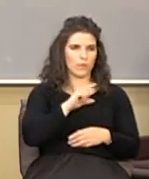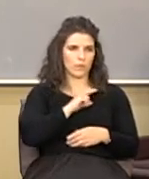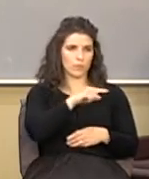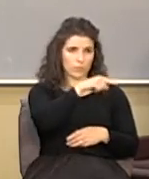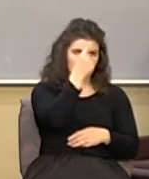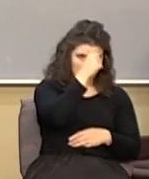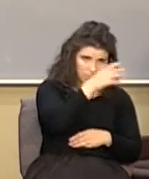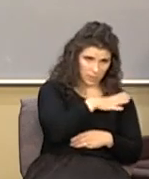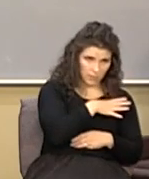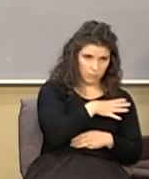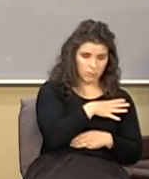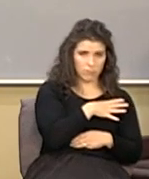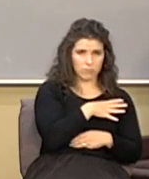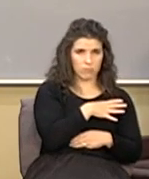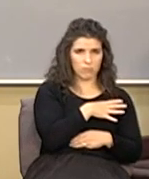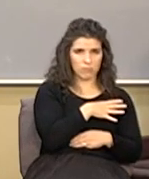Americans